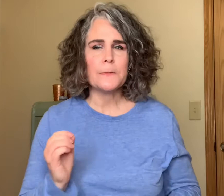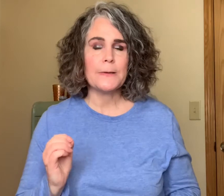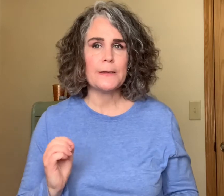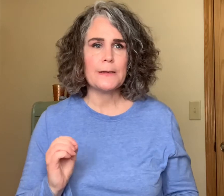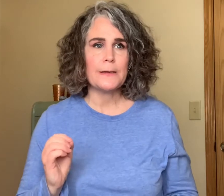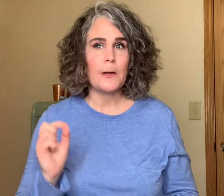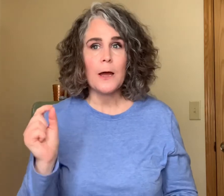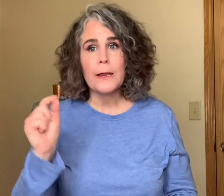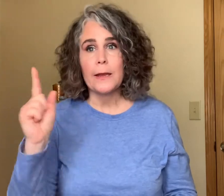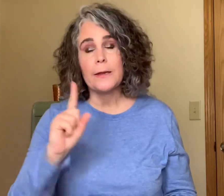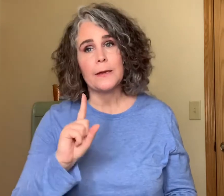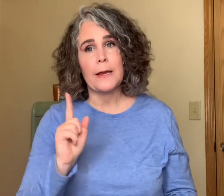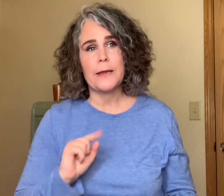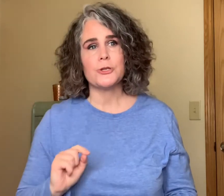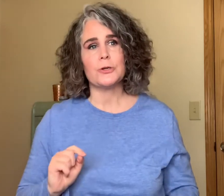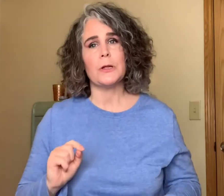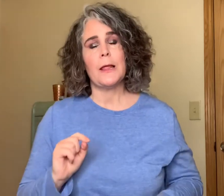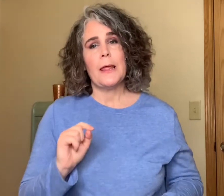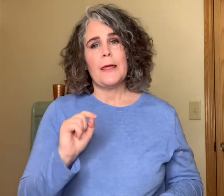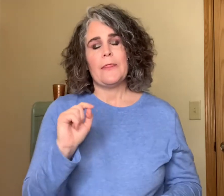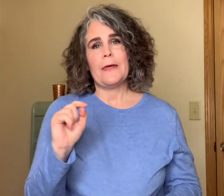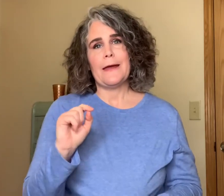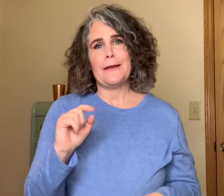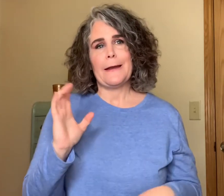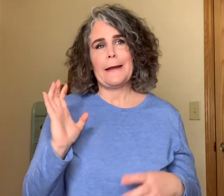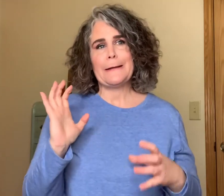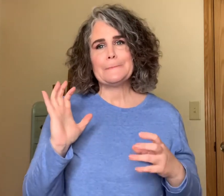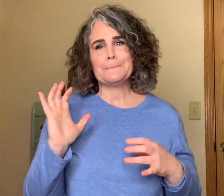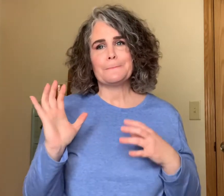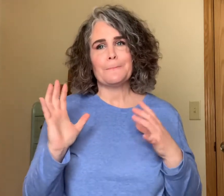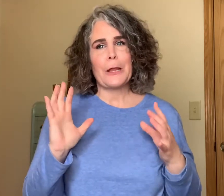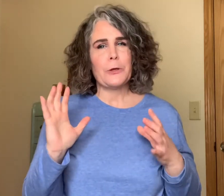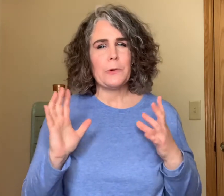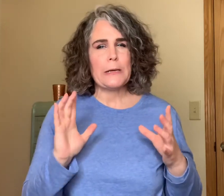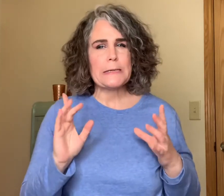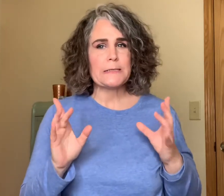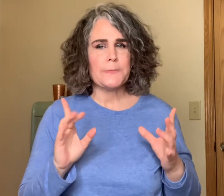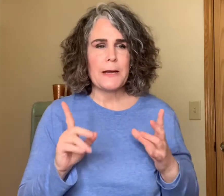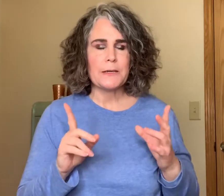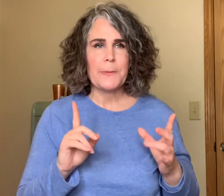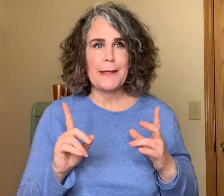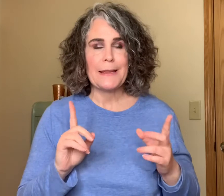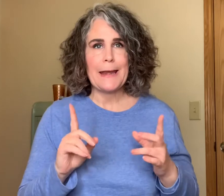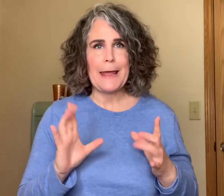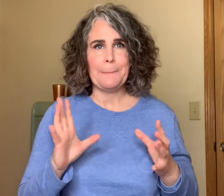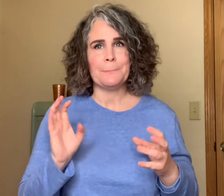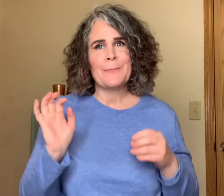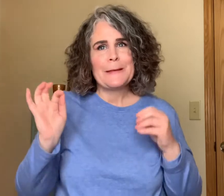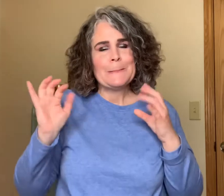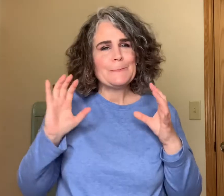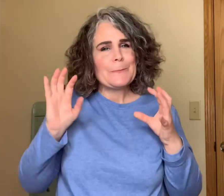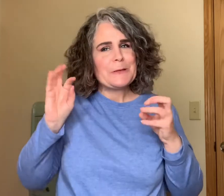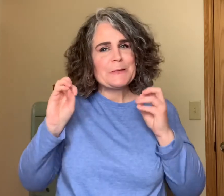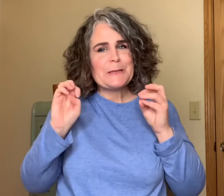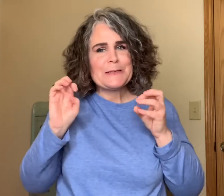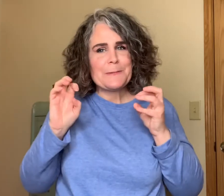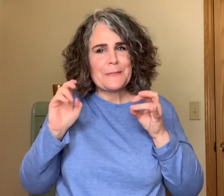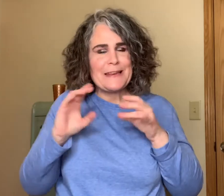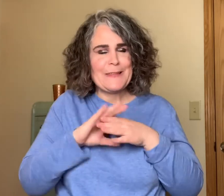bit of naughty in Angel that you wouldn't expect by the name there's just something in